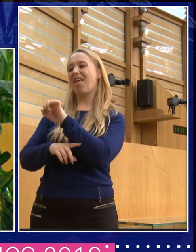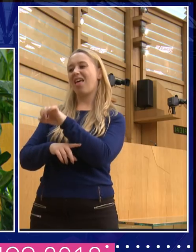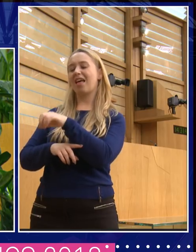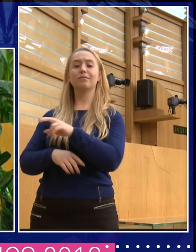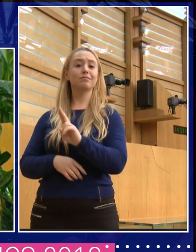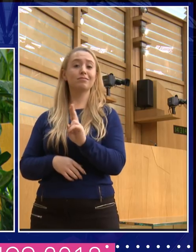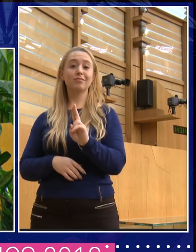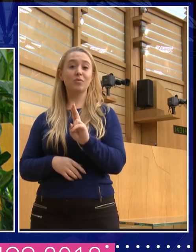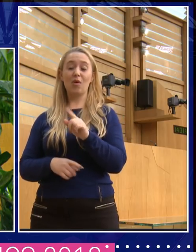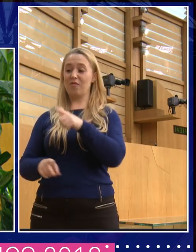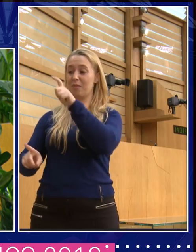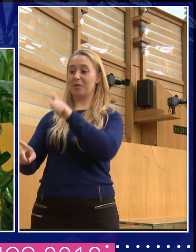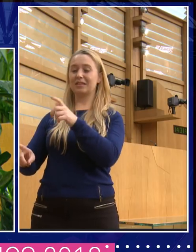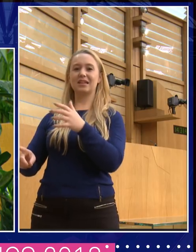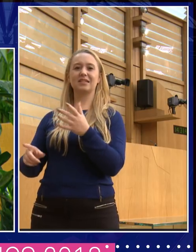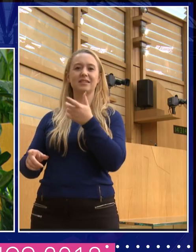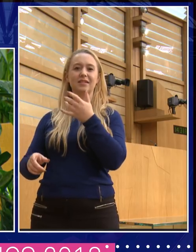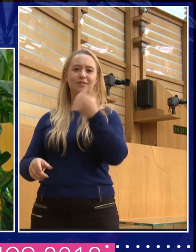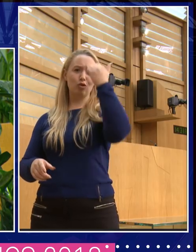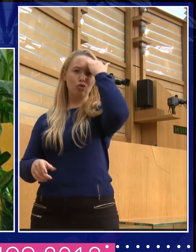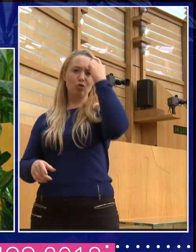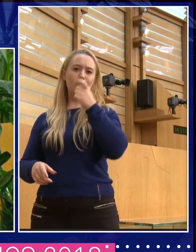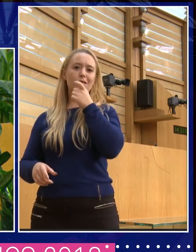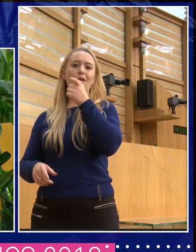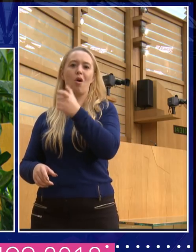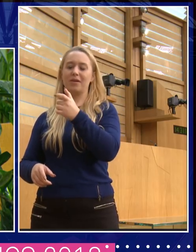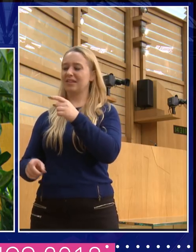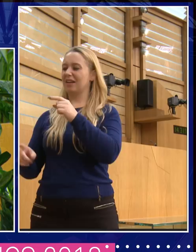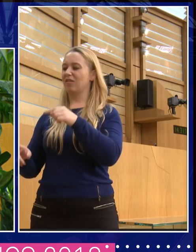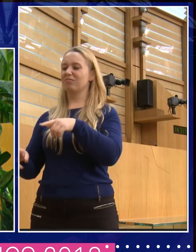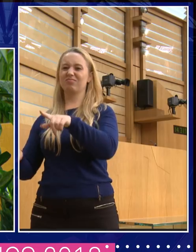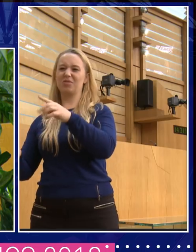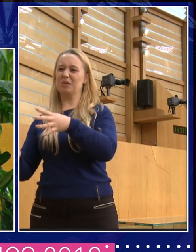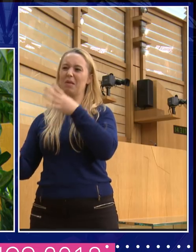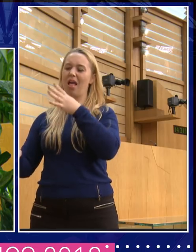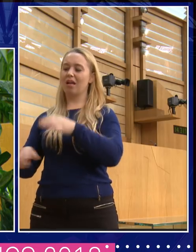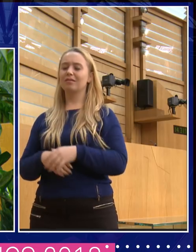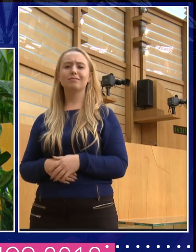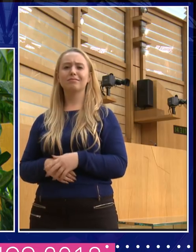making stupid comments about what I smell like. So,